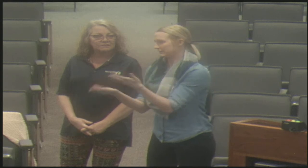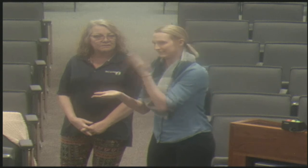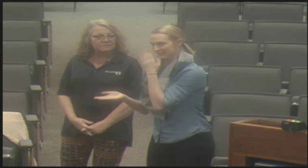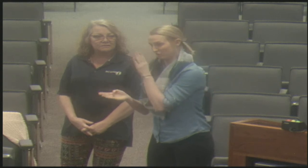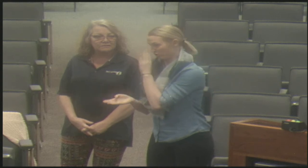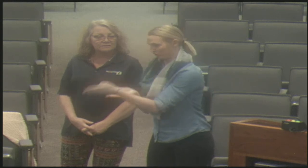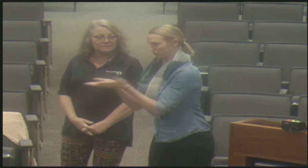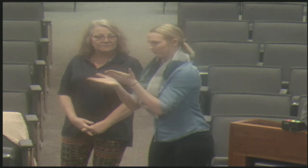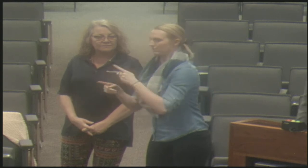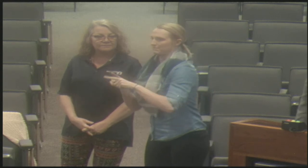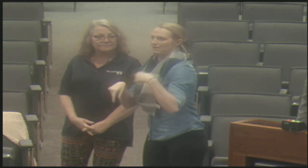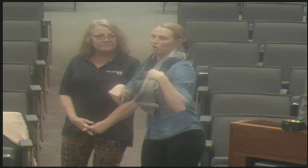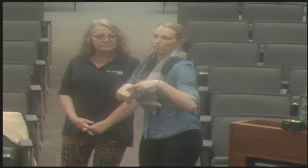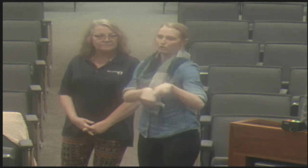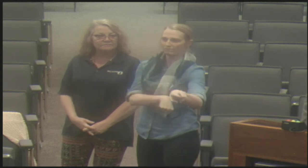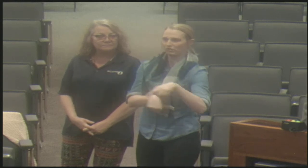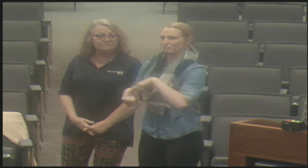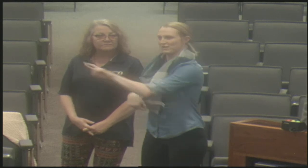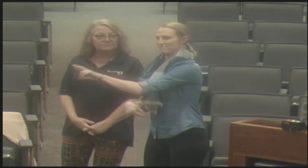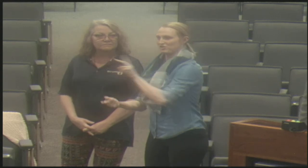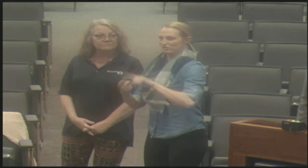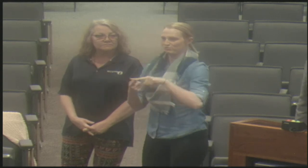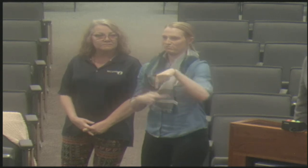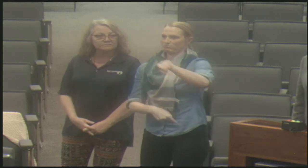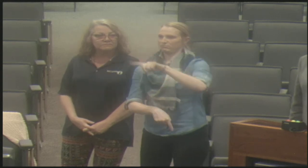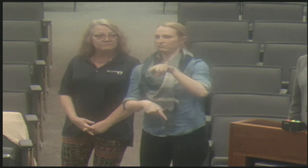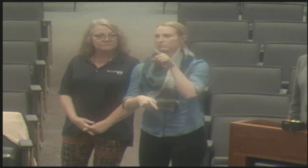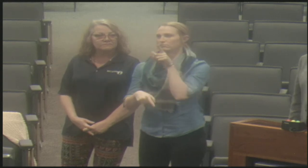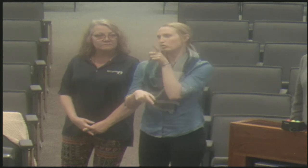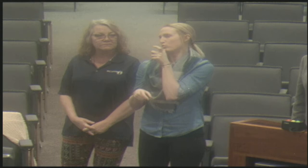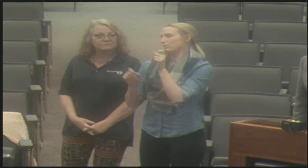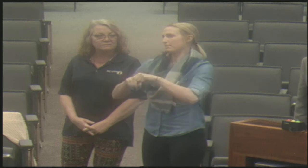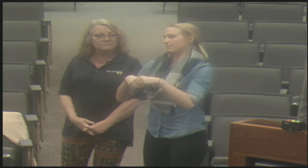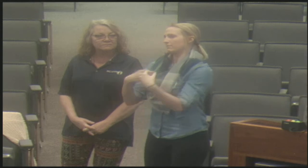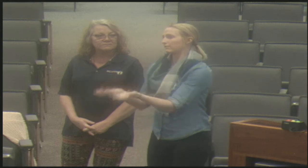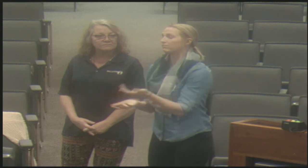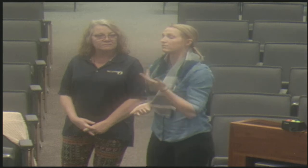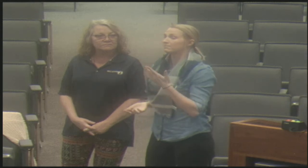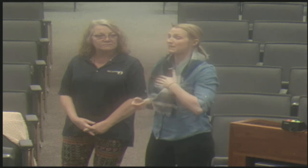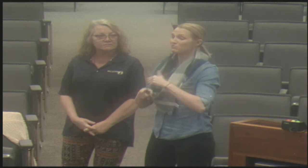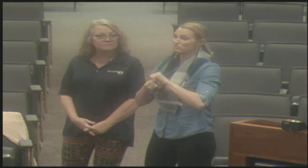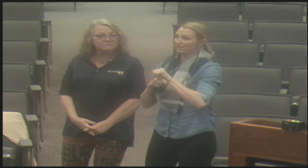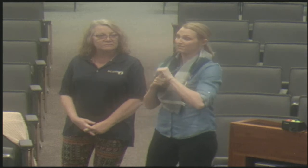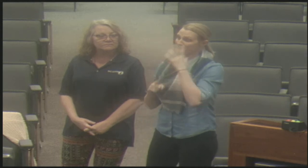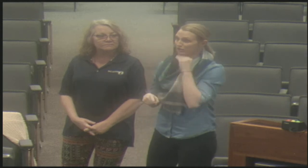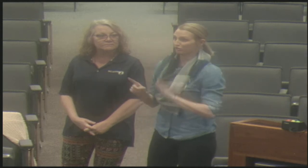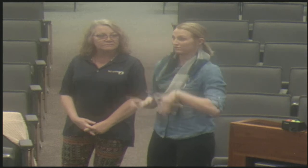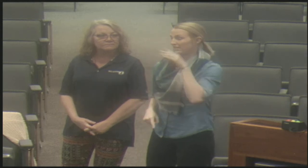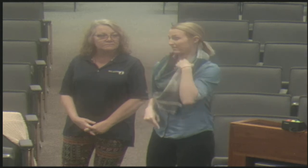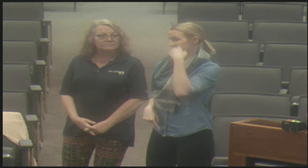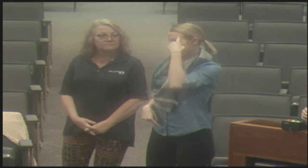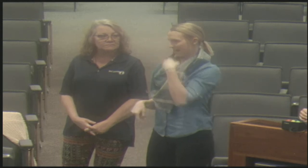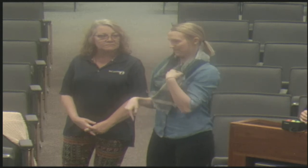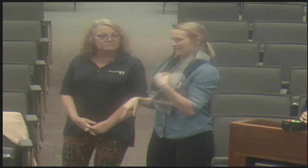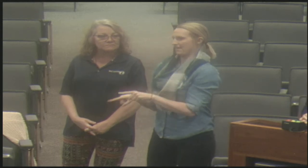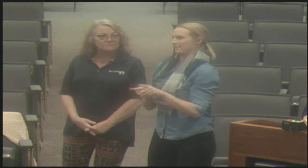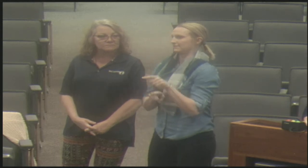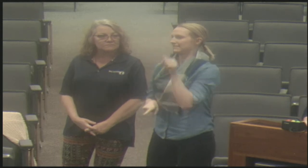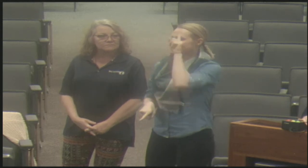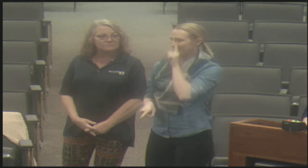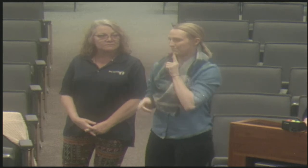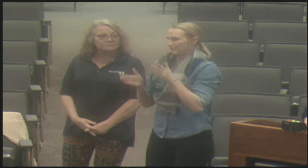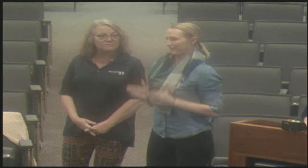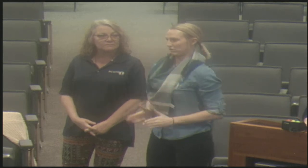provide direct services in my role at all. What I do is provide resource referral. Um, so my training